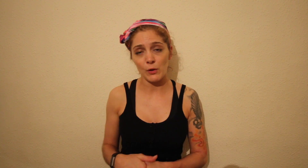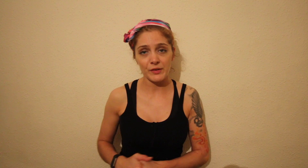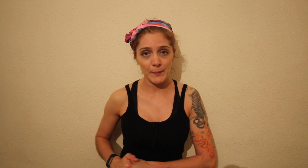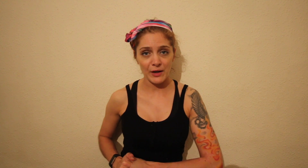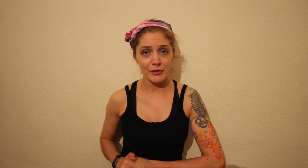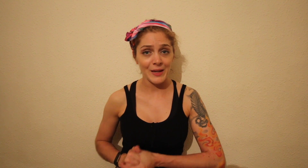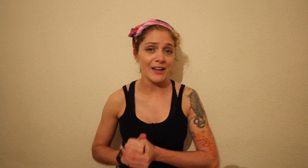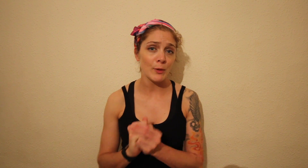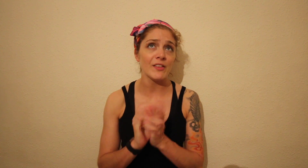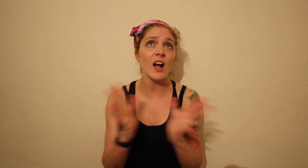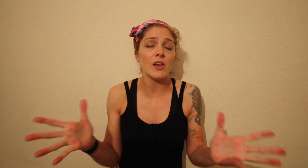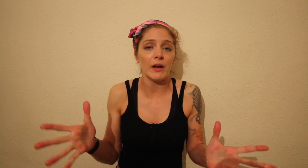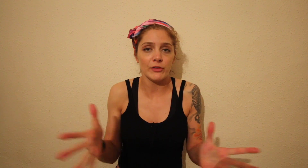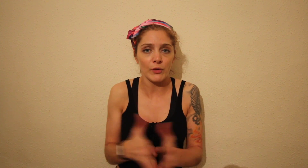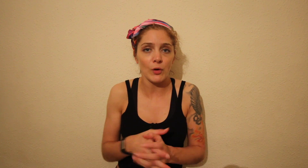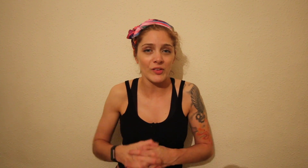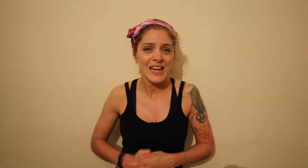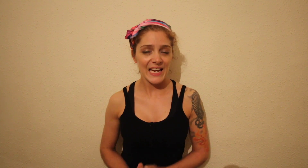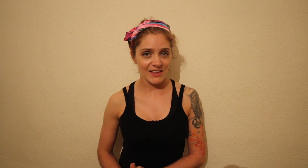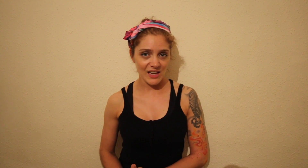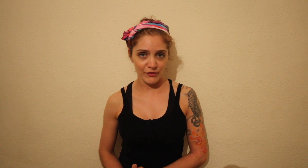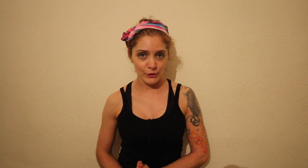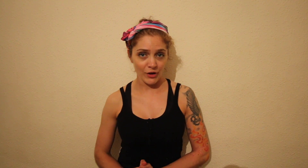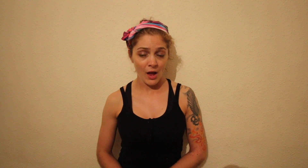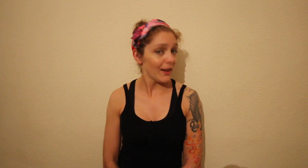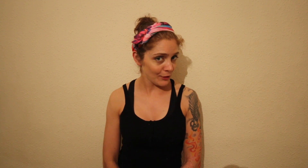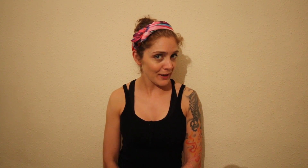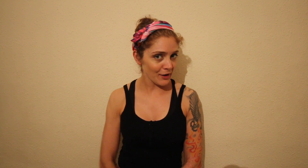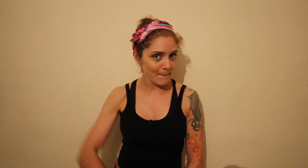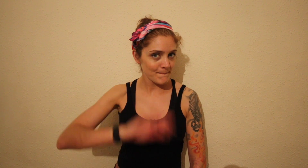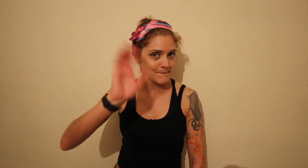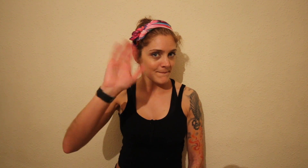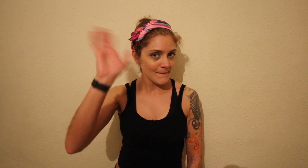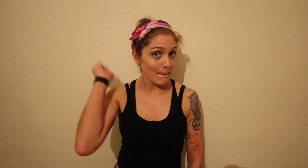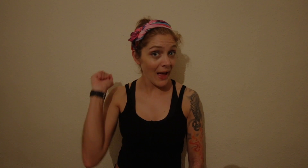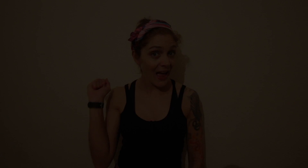vlogs coming up from me as well as other lifestyle vlogs in the near future. Until next time, bye!